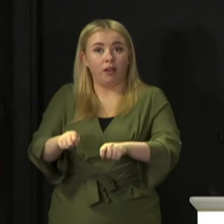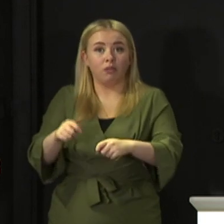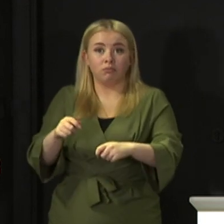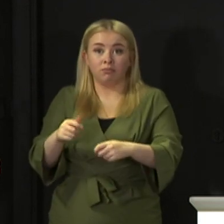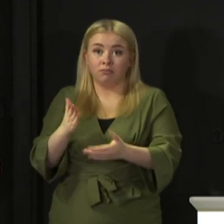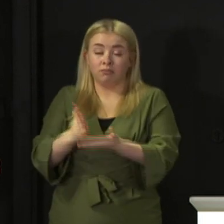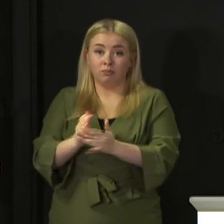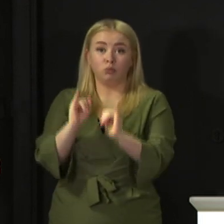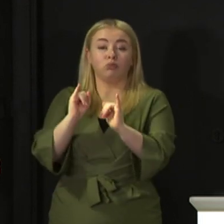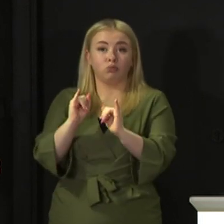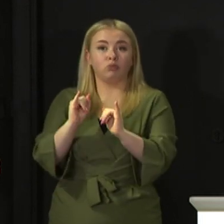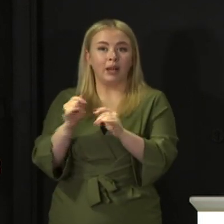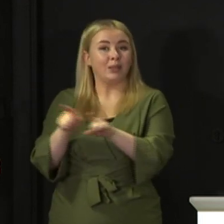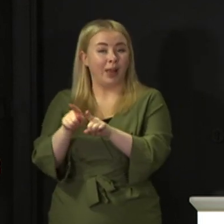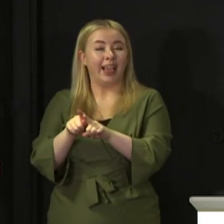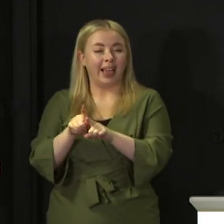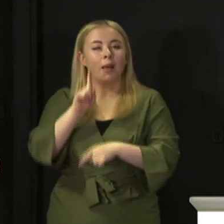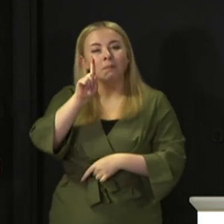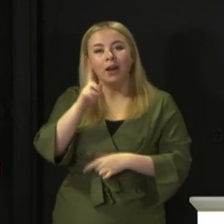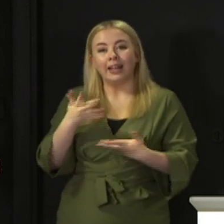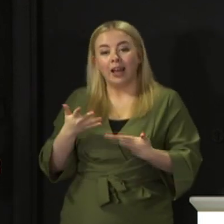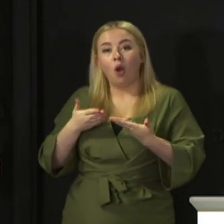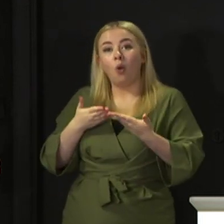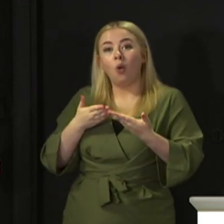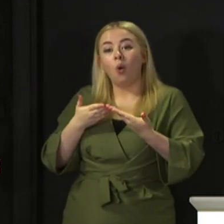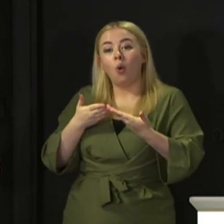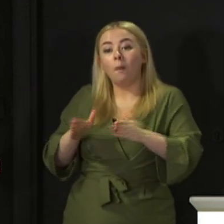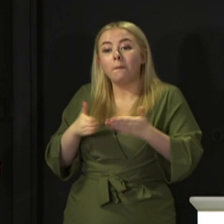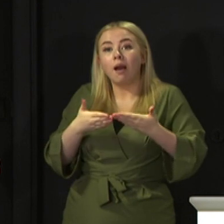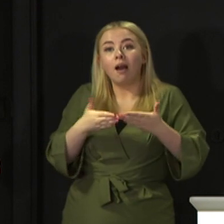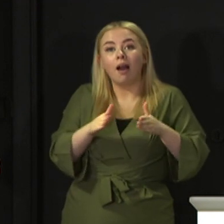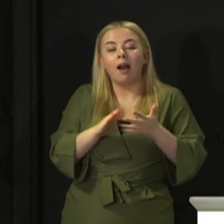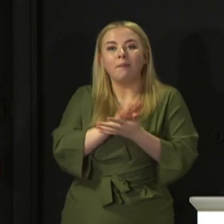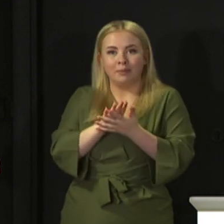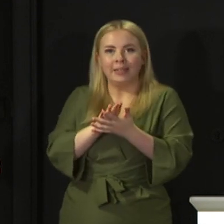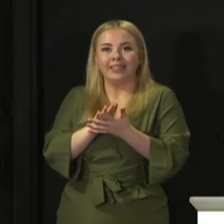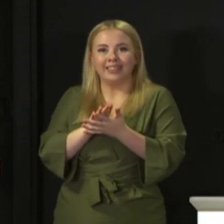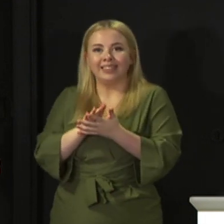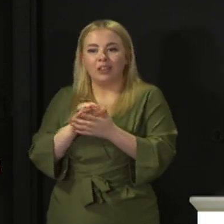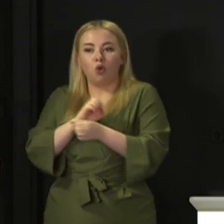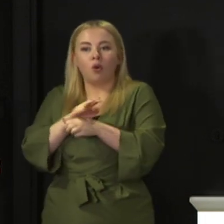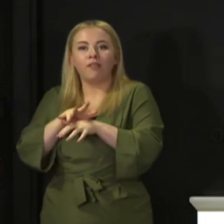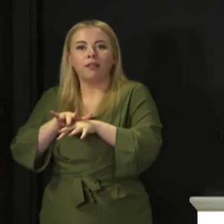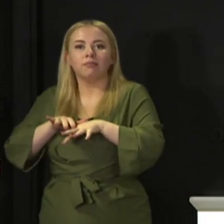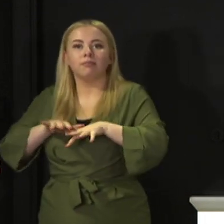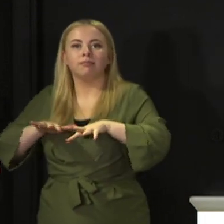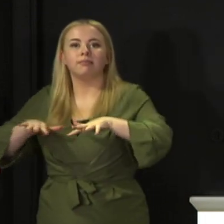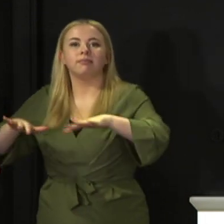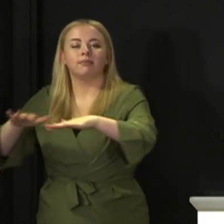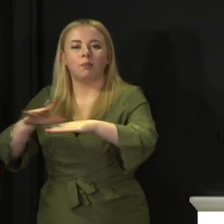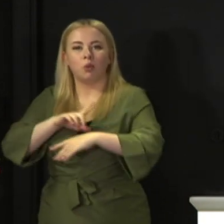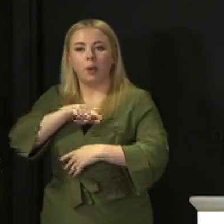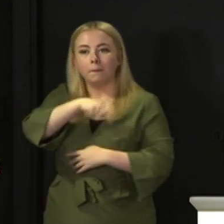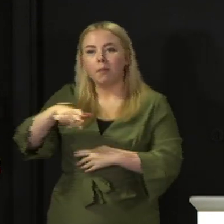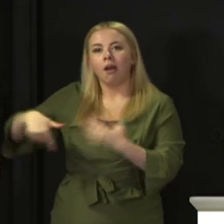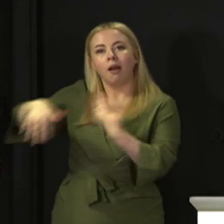people. But as we have released ourselves from lockdown, we've also released the virus from lockdown. People are meeting and interacting with